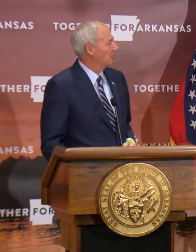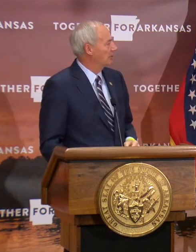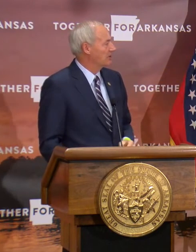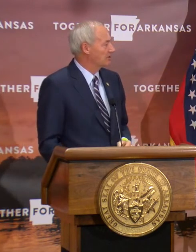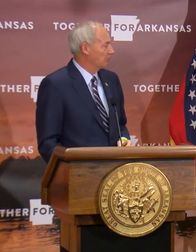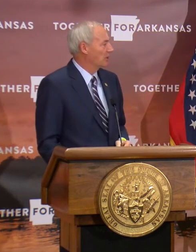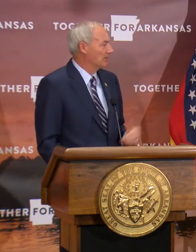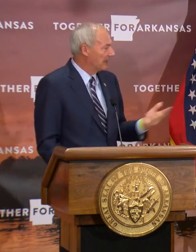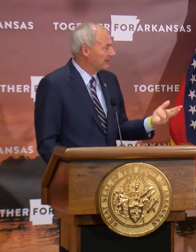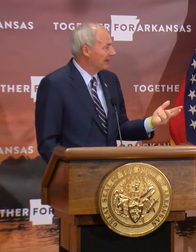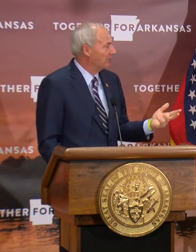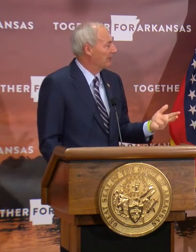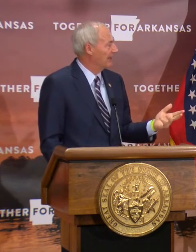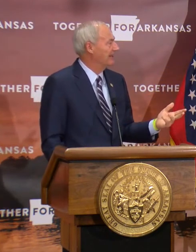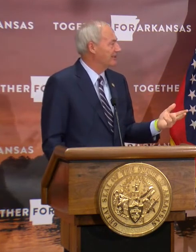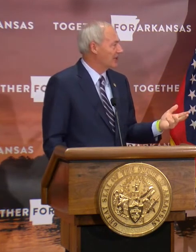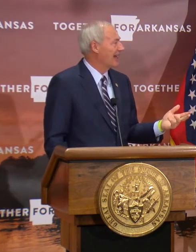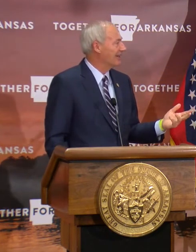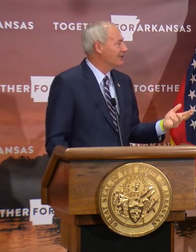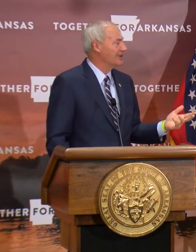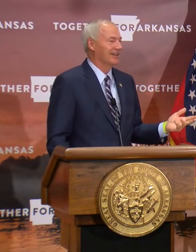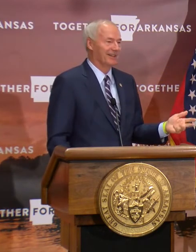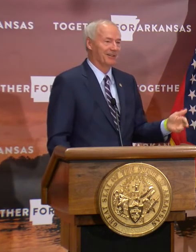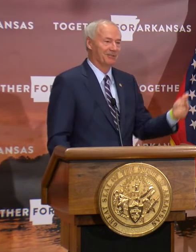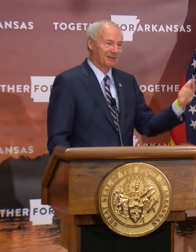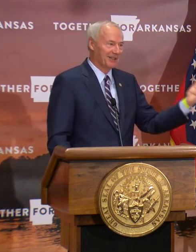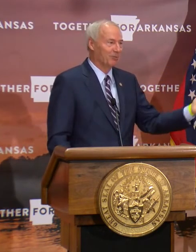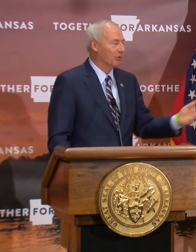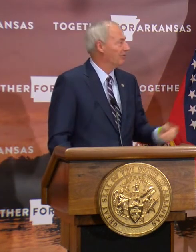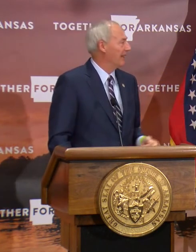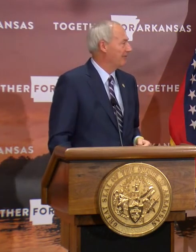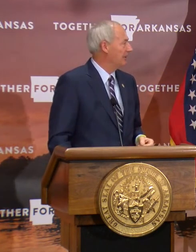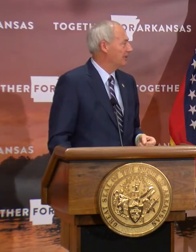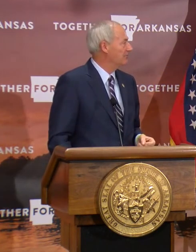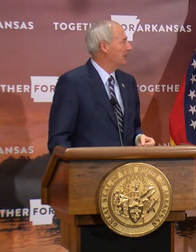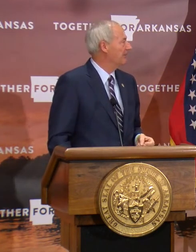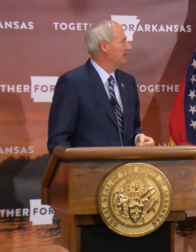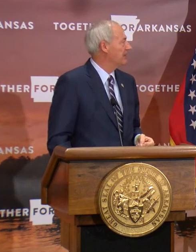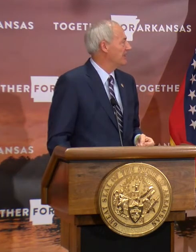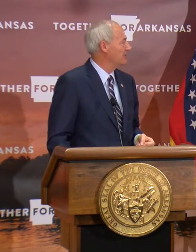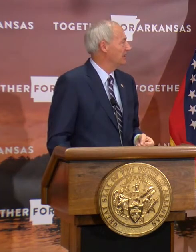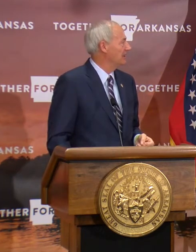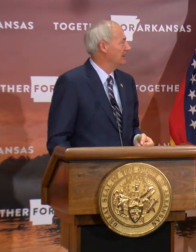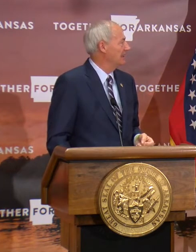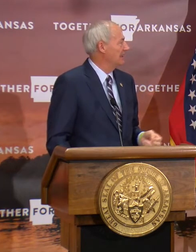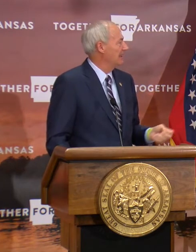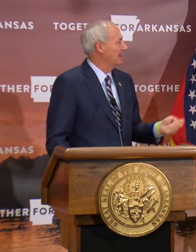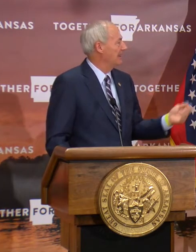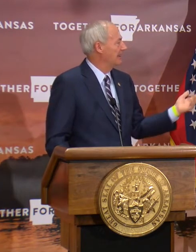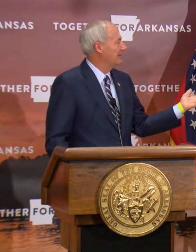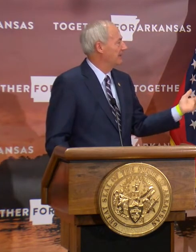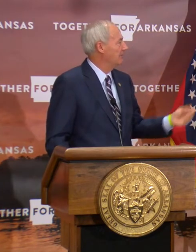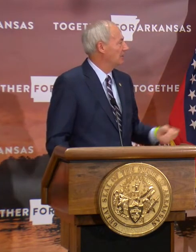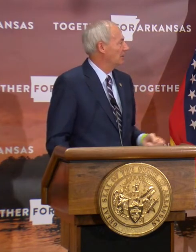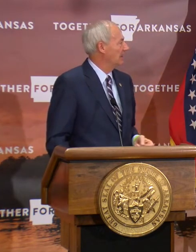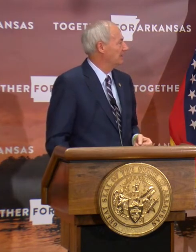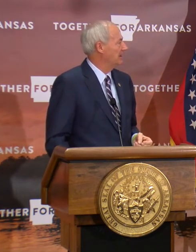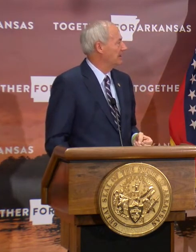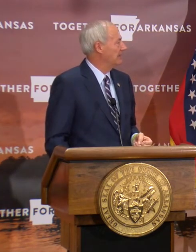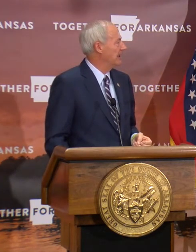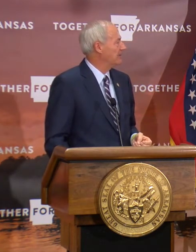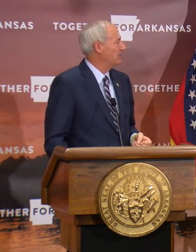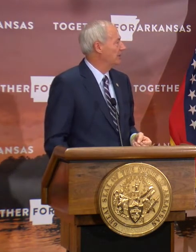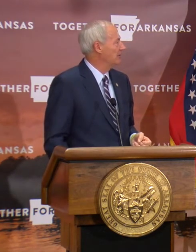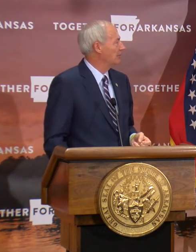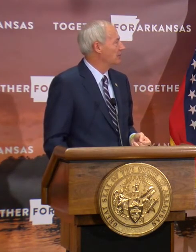we're going to make that without any challenge. We're having a good month in testing. And then if you look at